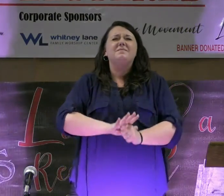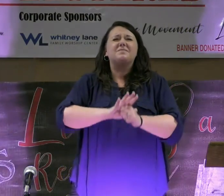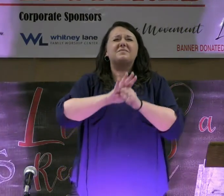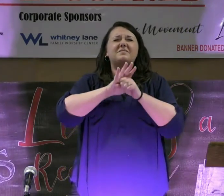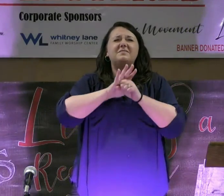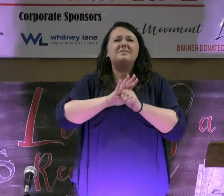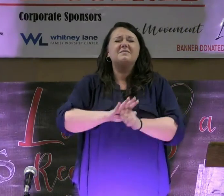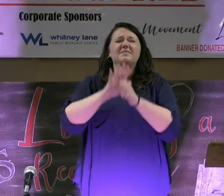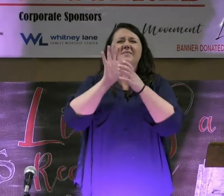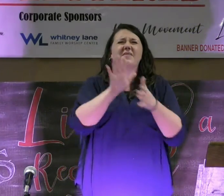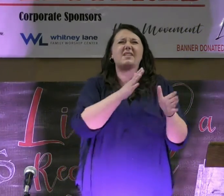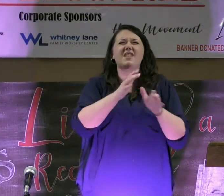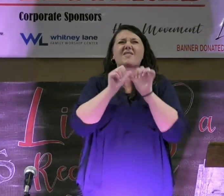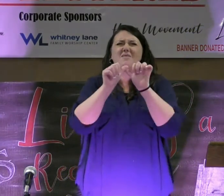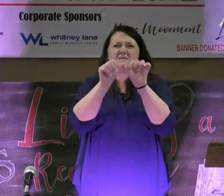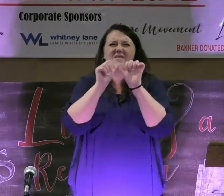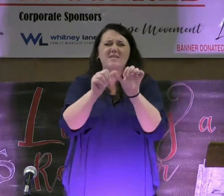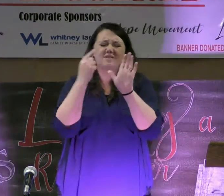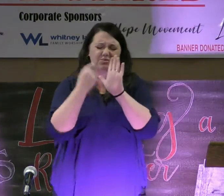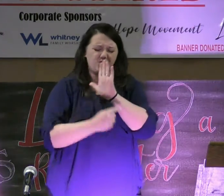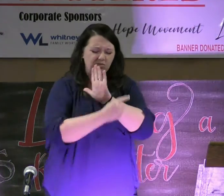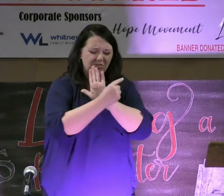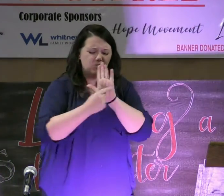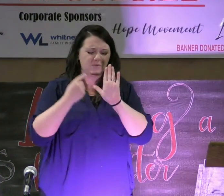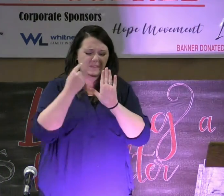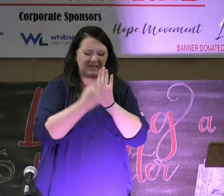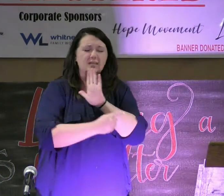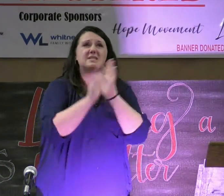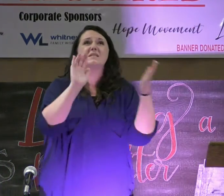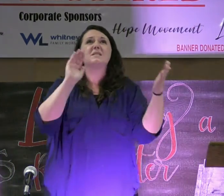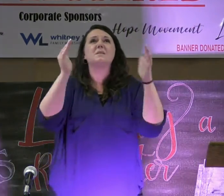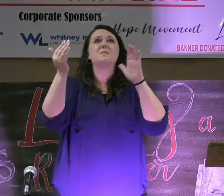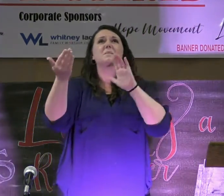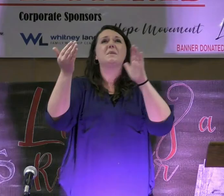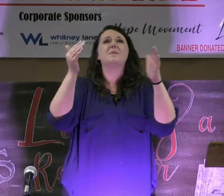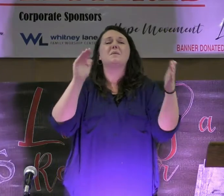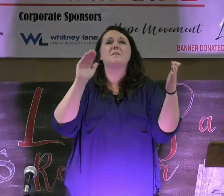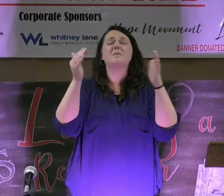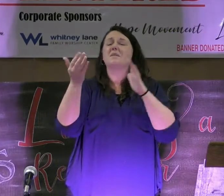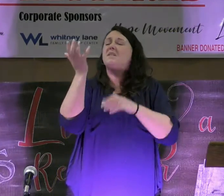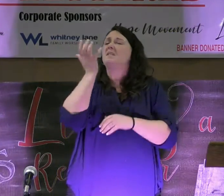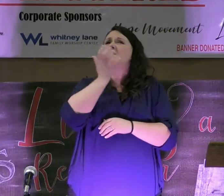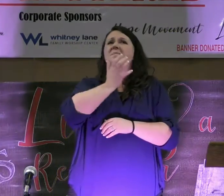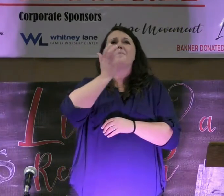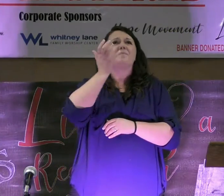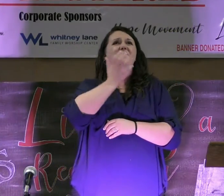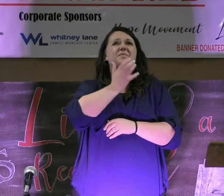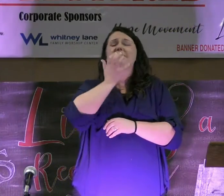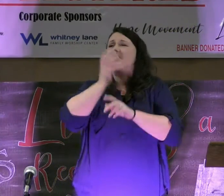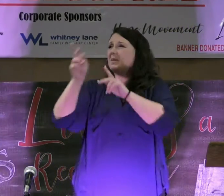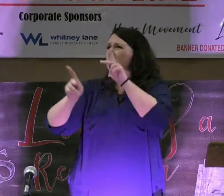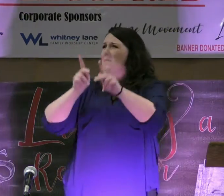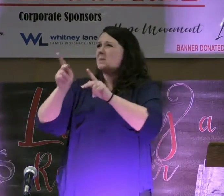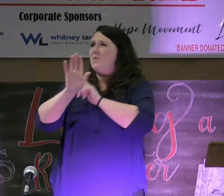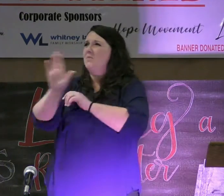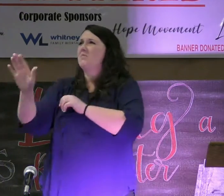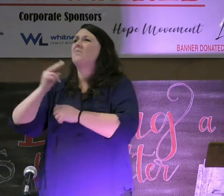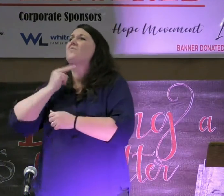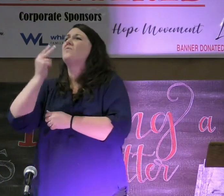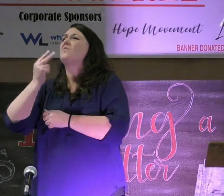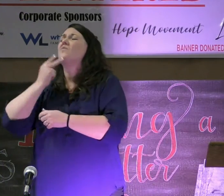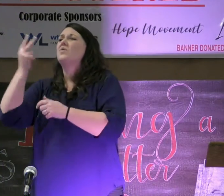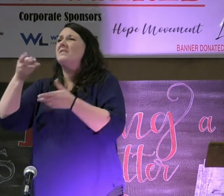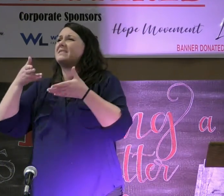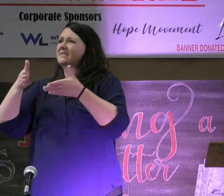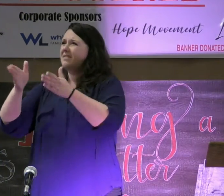This air of constant critique and comparing. And it's sort of amazing. The people whose voices I've